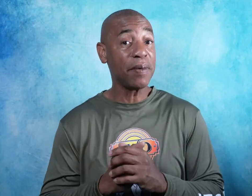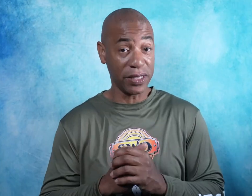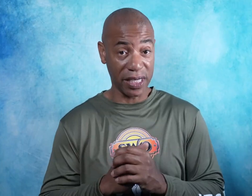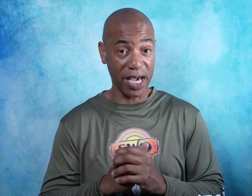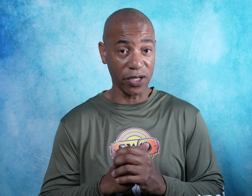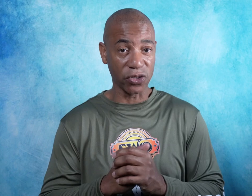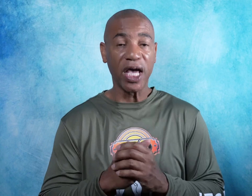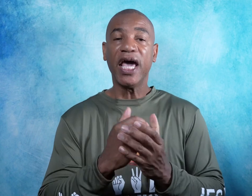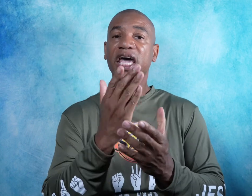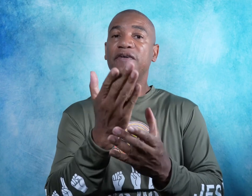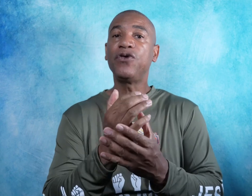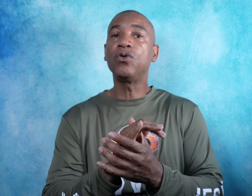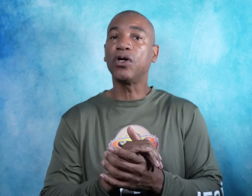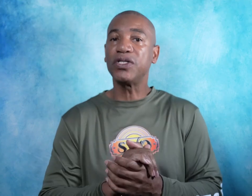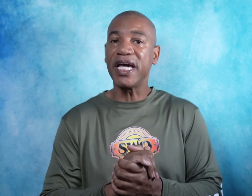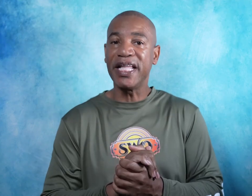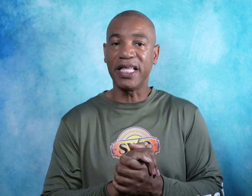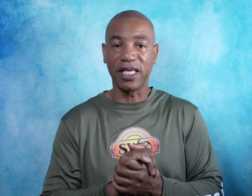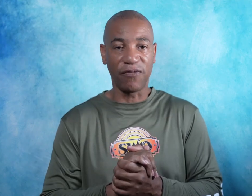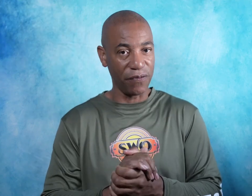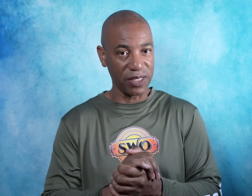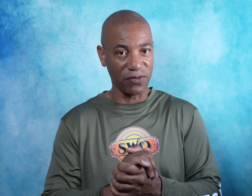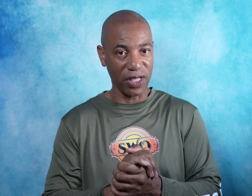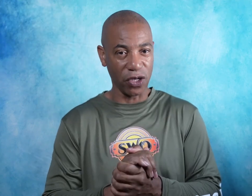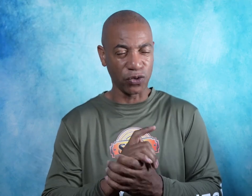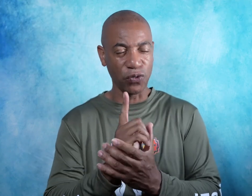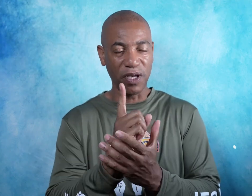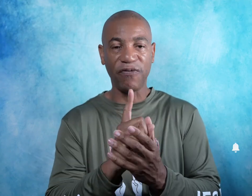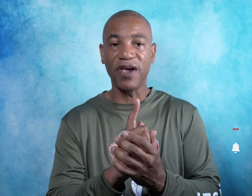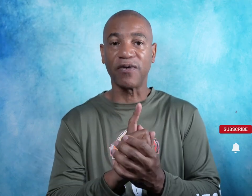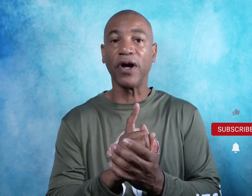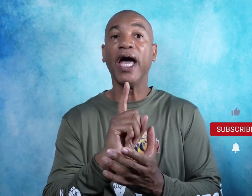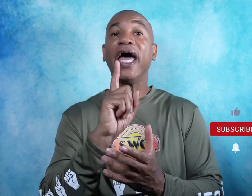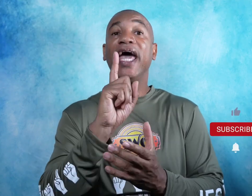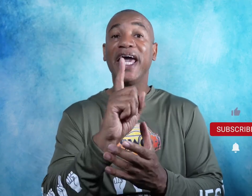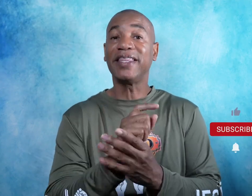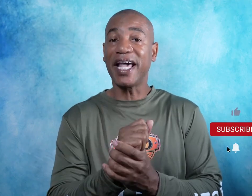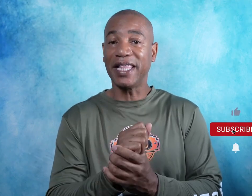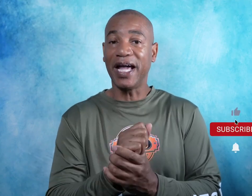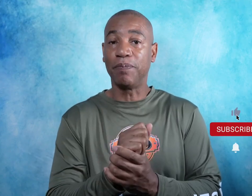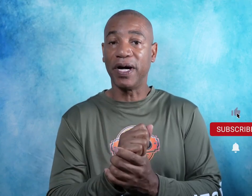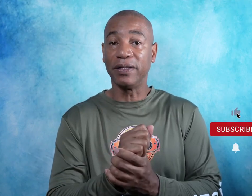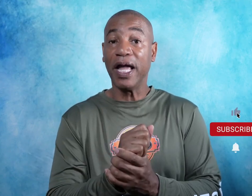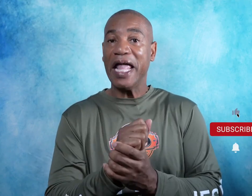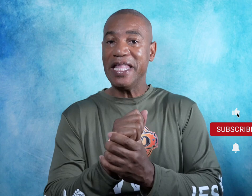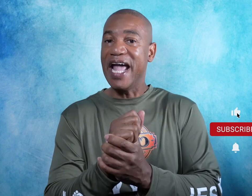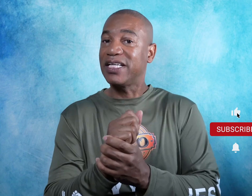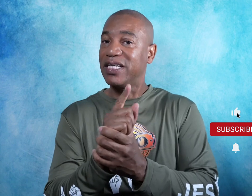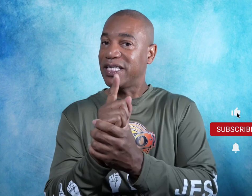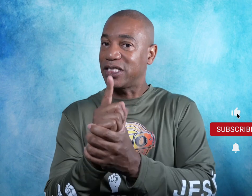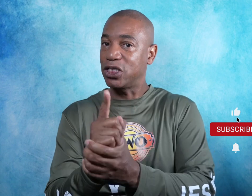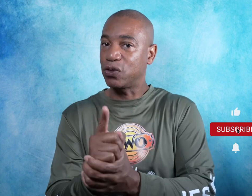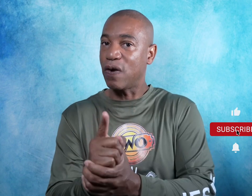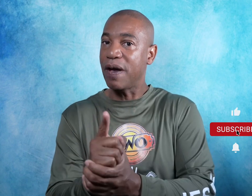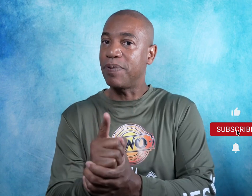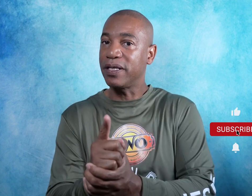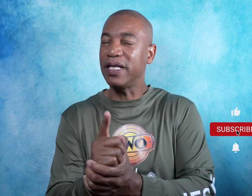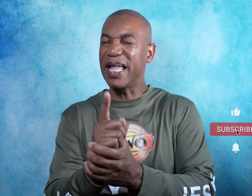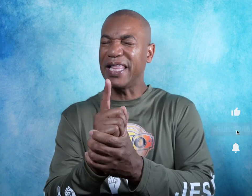indicators. If you learned anything from this video, do me a favor, hit that like button. Next, hit that subscribe button, and